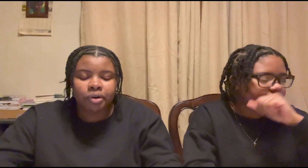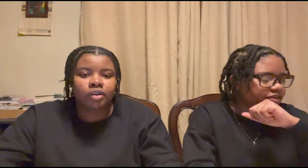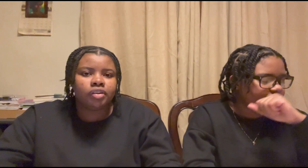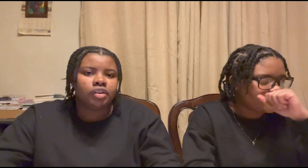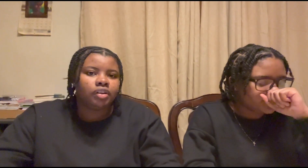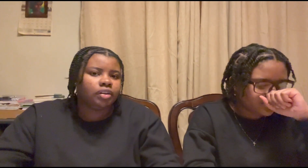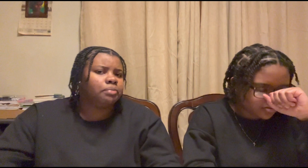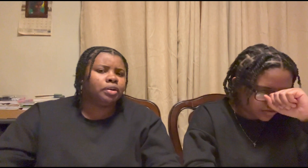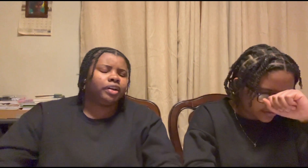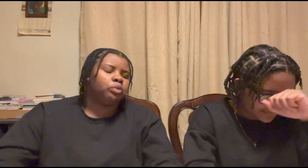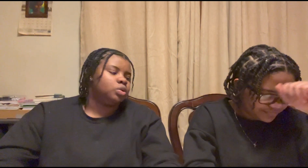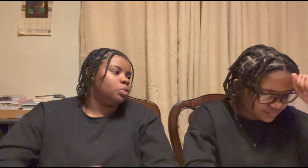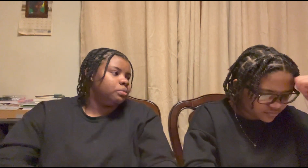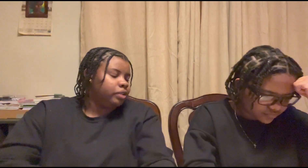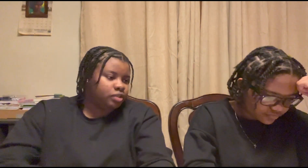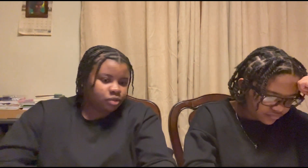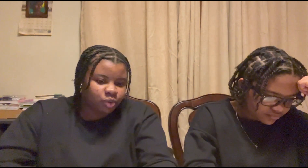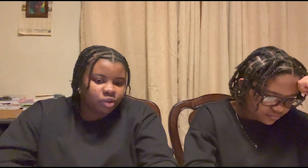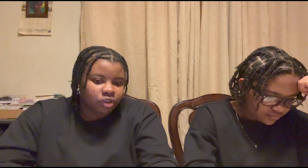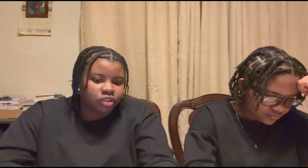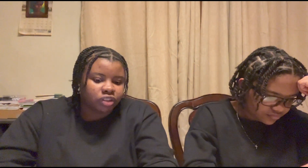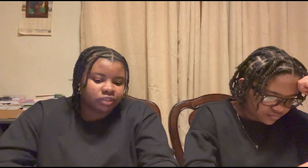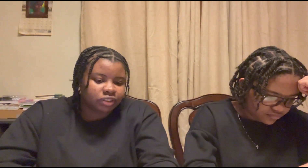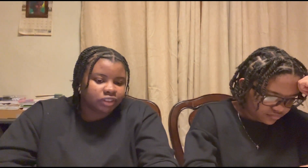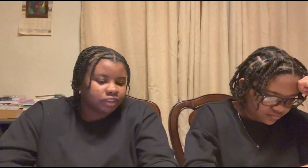but like what's one place you wouldn't want to travel to though